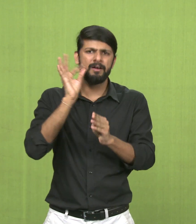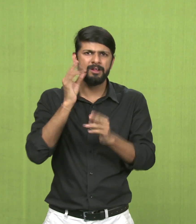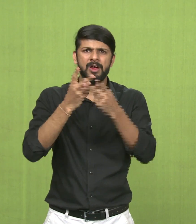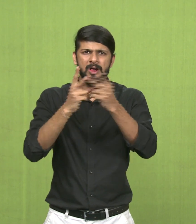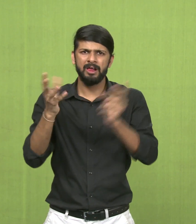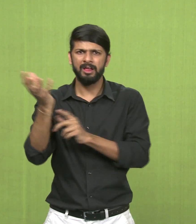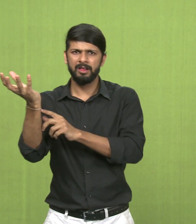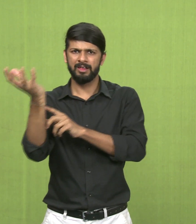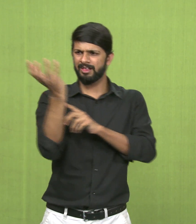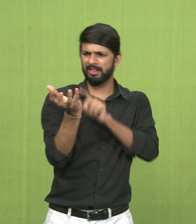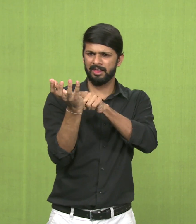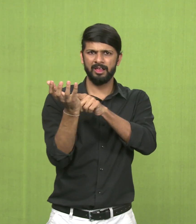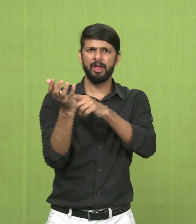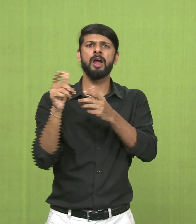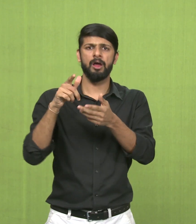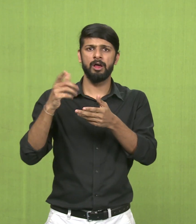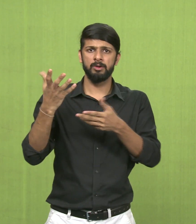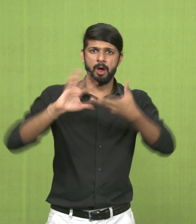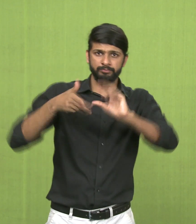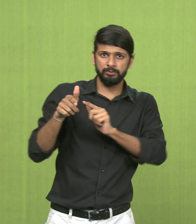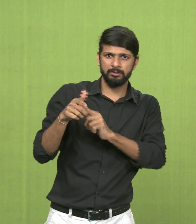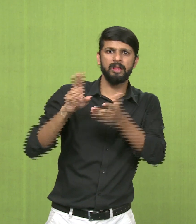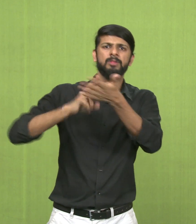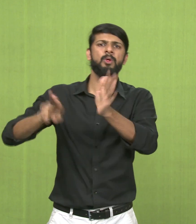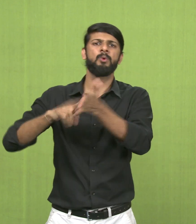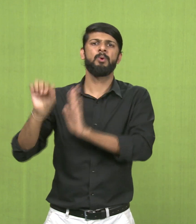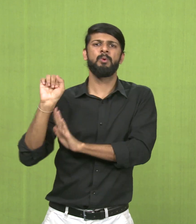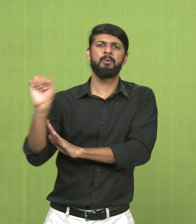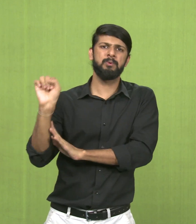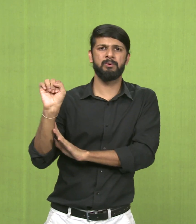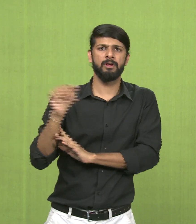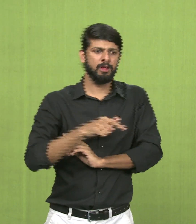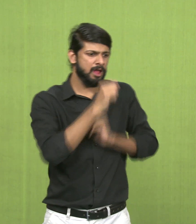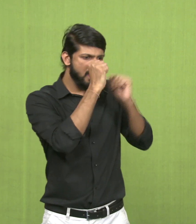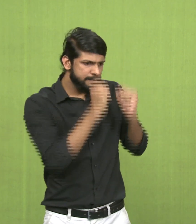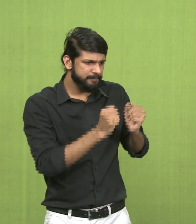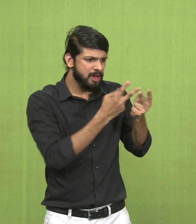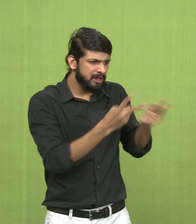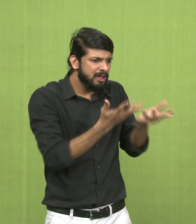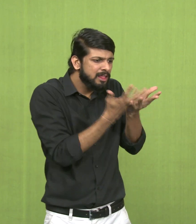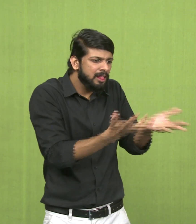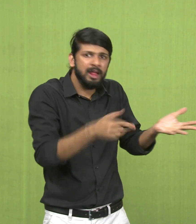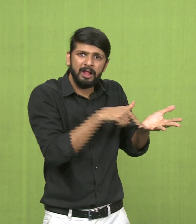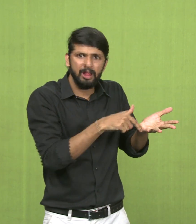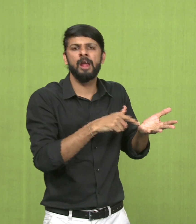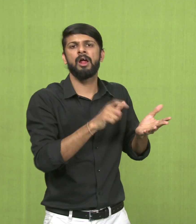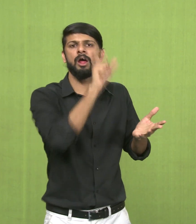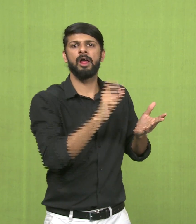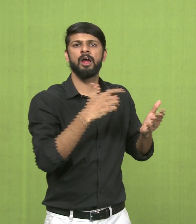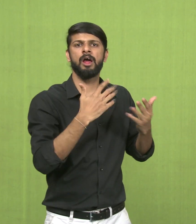For example, fruits, vegetables, are they man-made? No, they are natural. But there are things